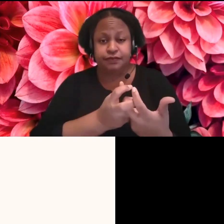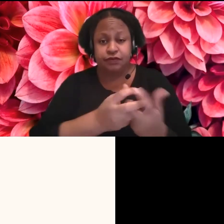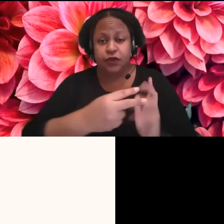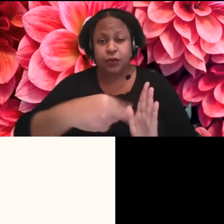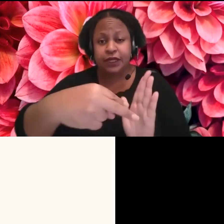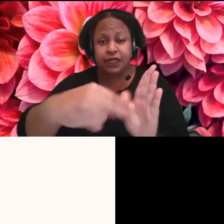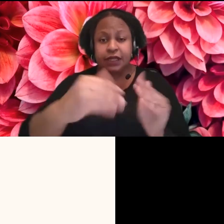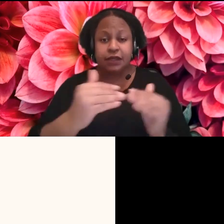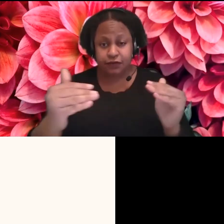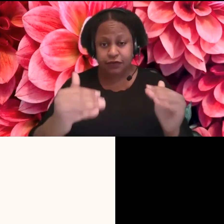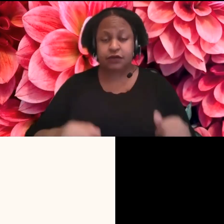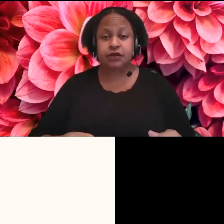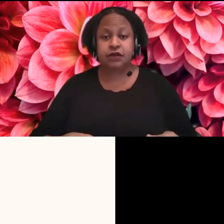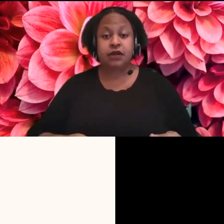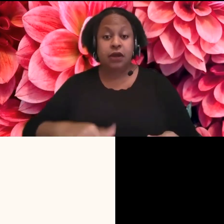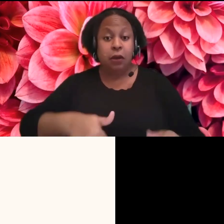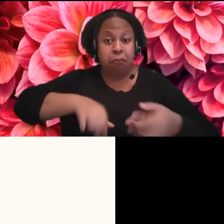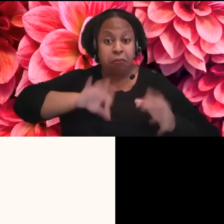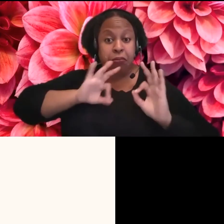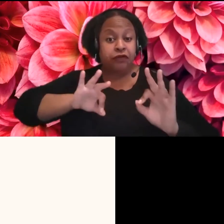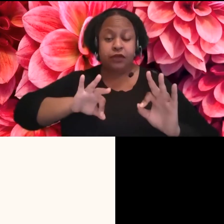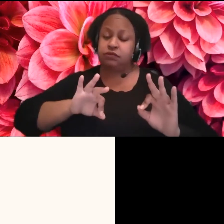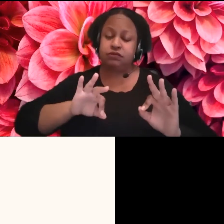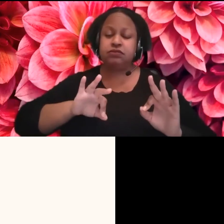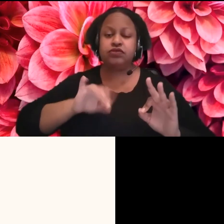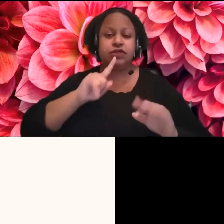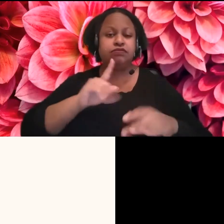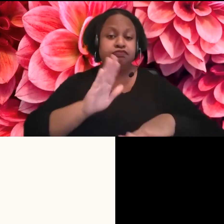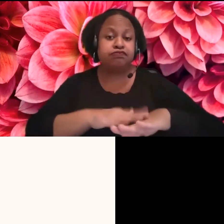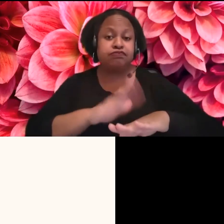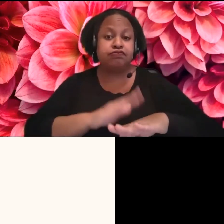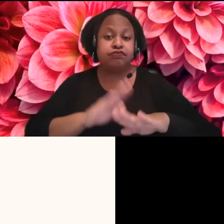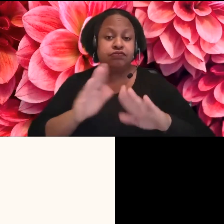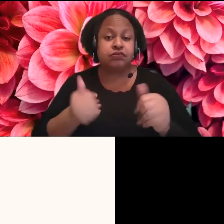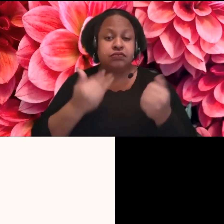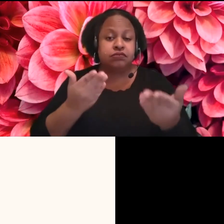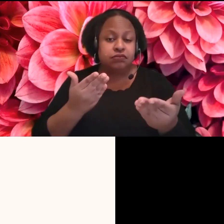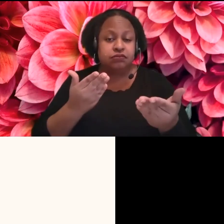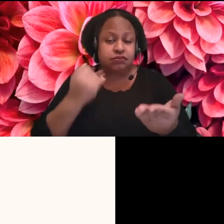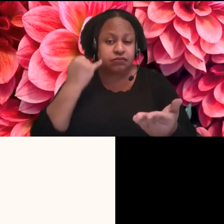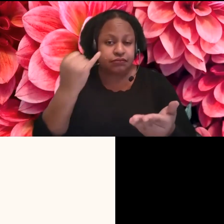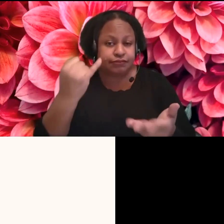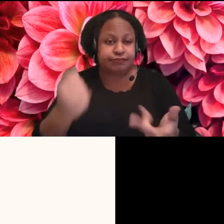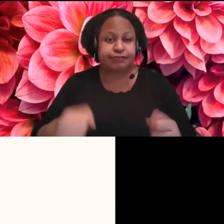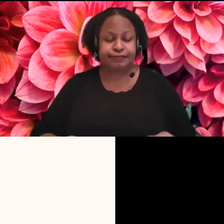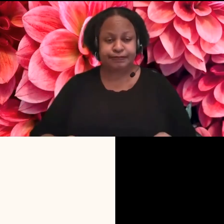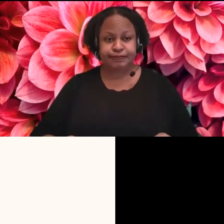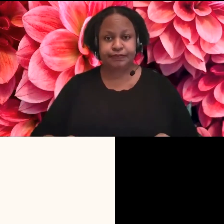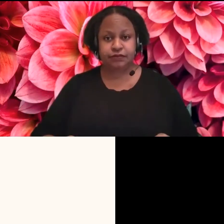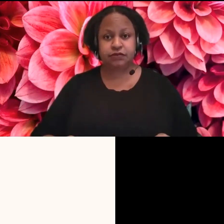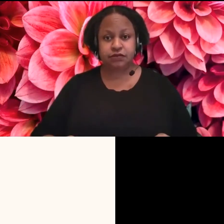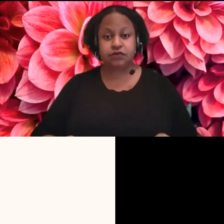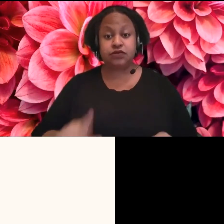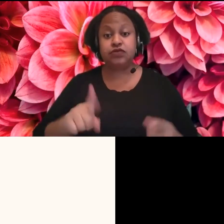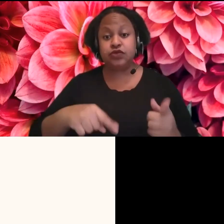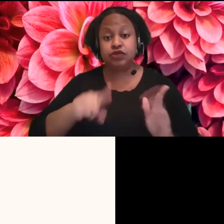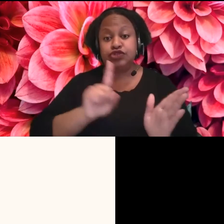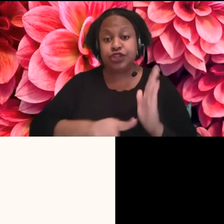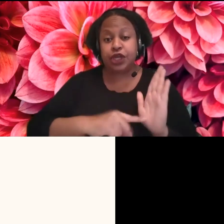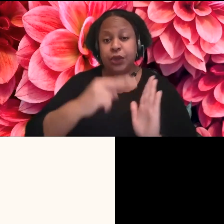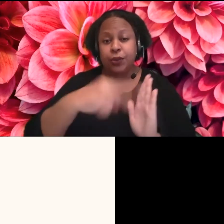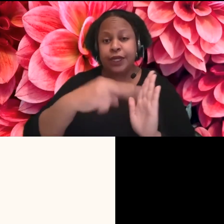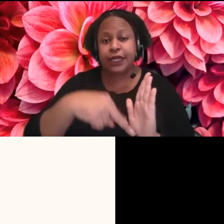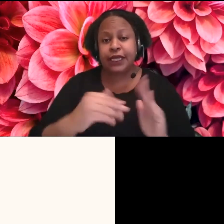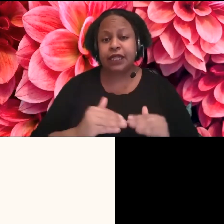perfect and it's just a guide. Um, so once you are checking your readability levels